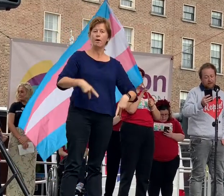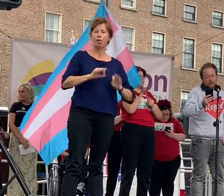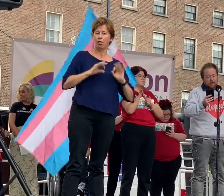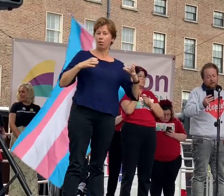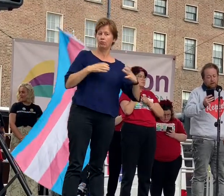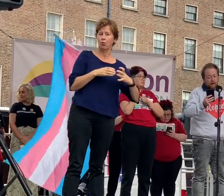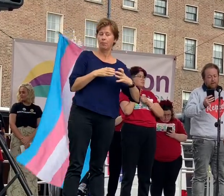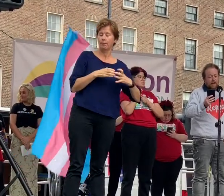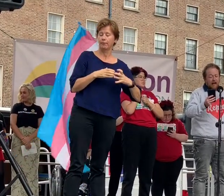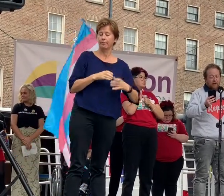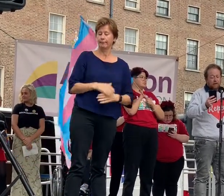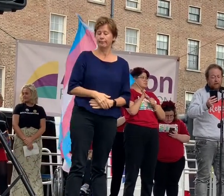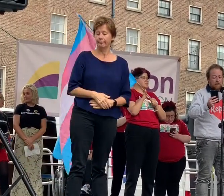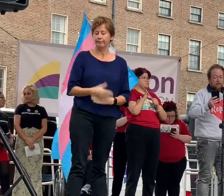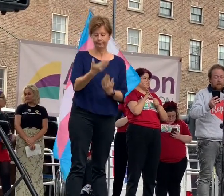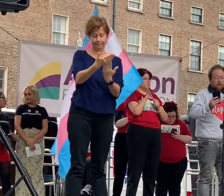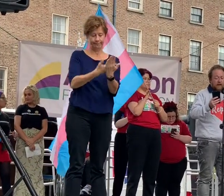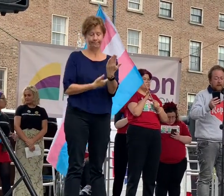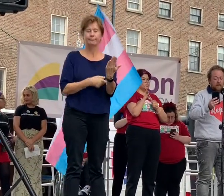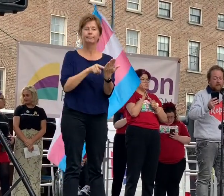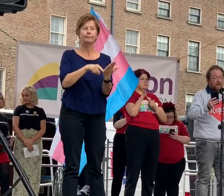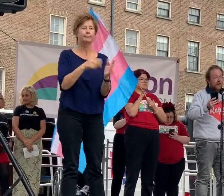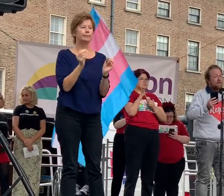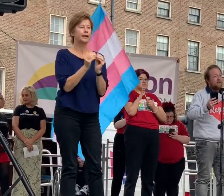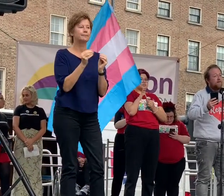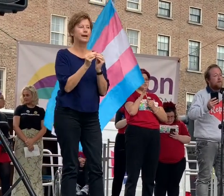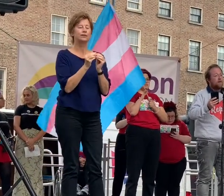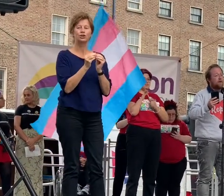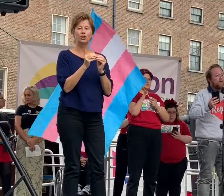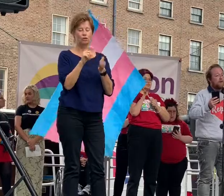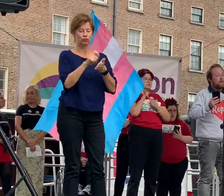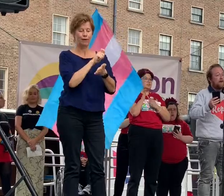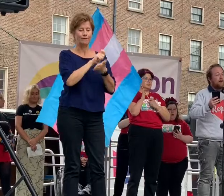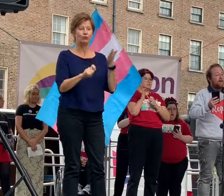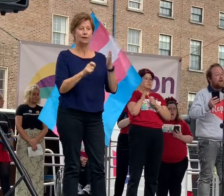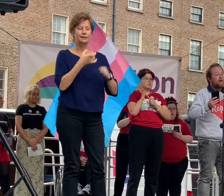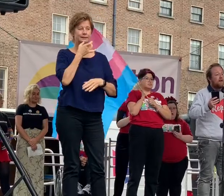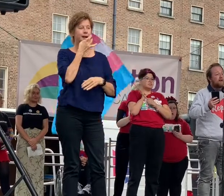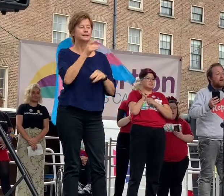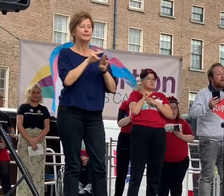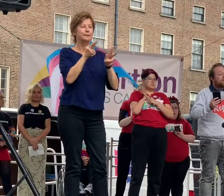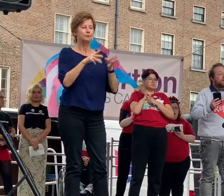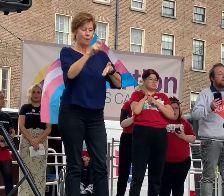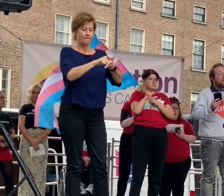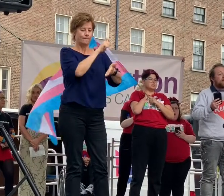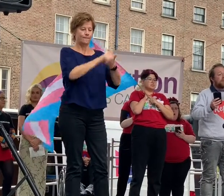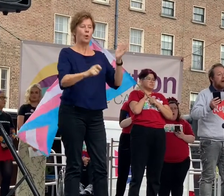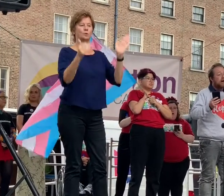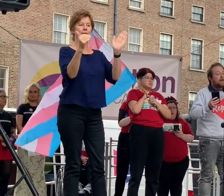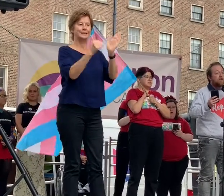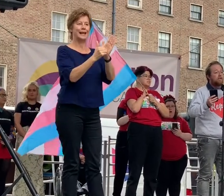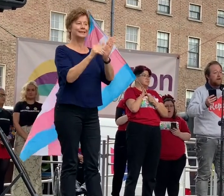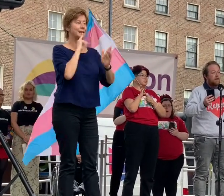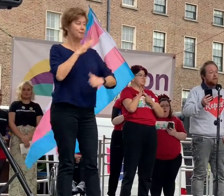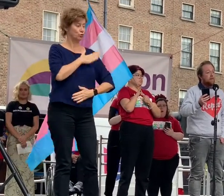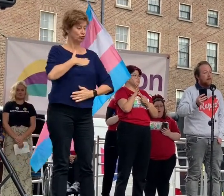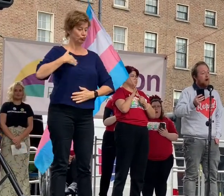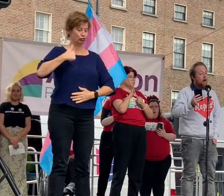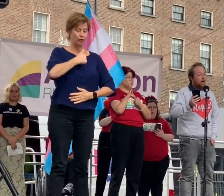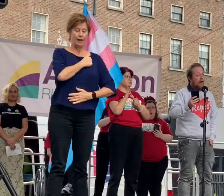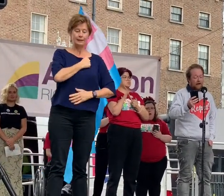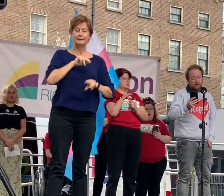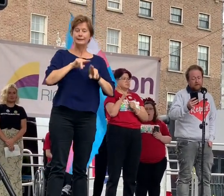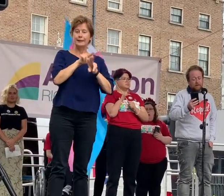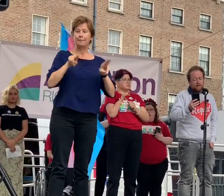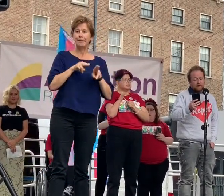mentioned the referendum and asked for people to vote yes on the last day of the campaign. Trans people were entirely failed from